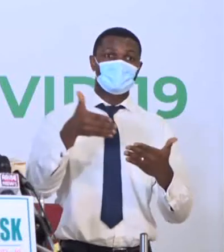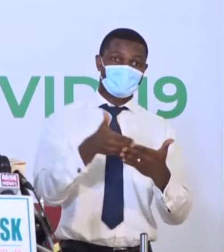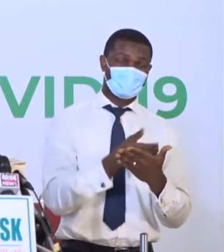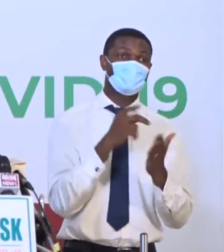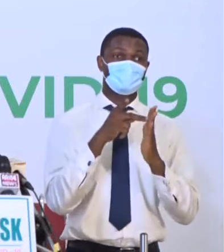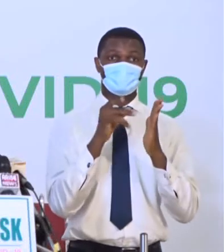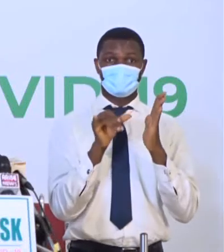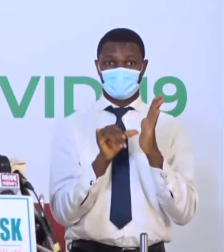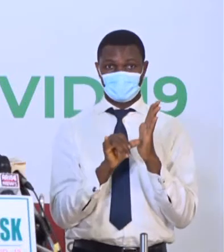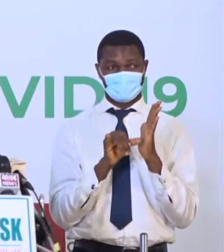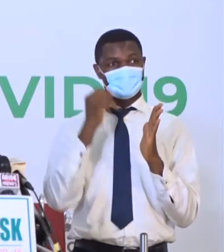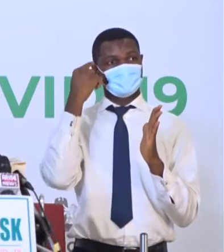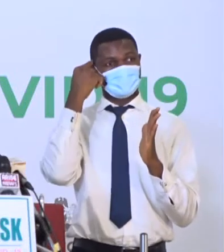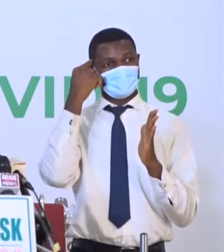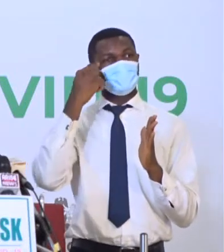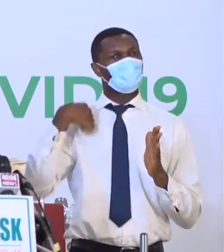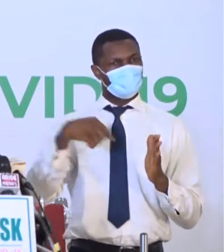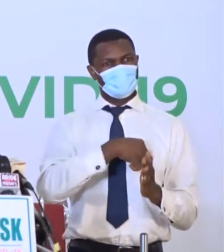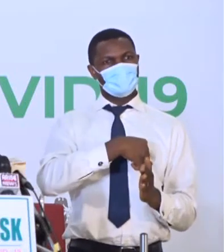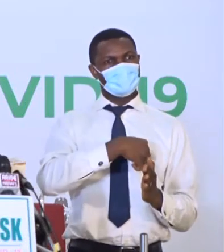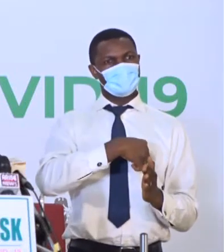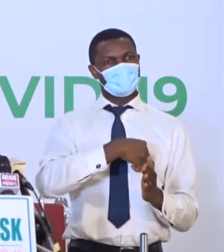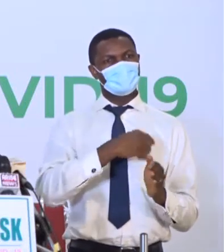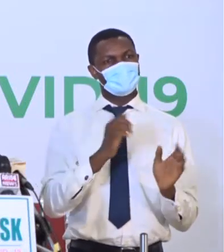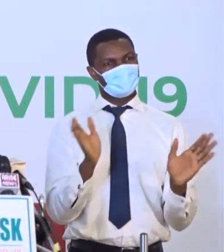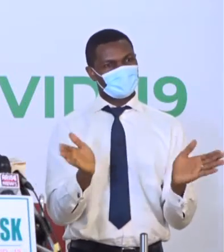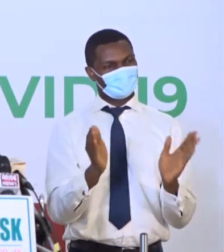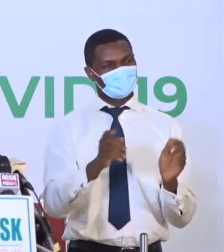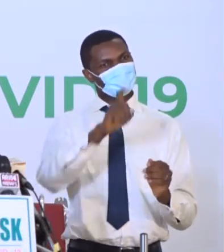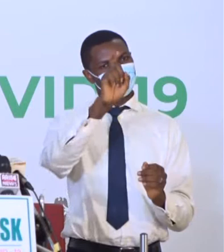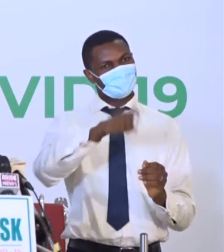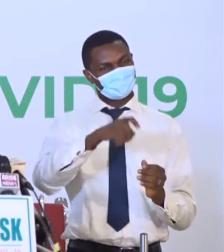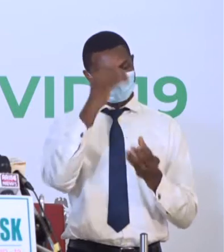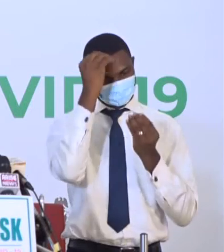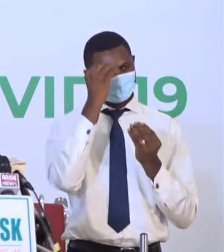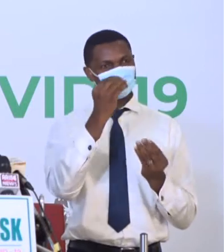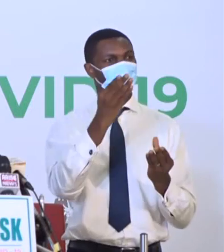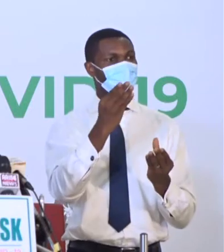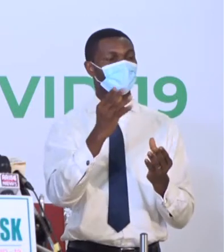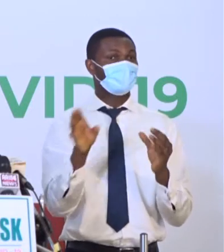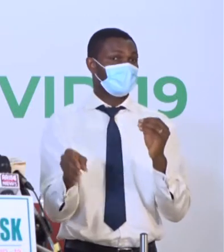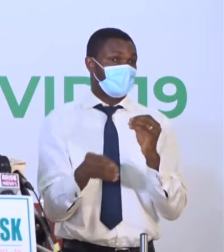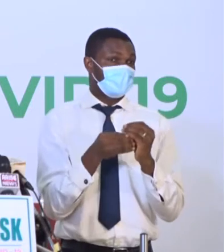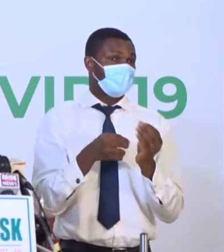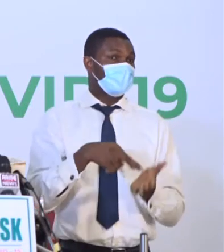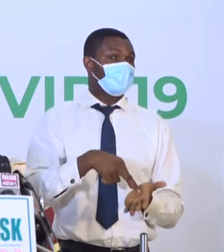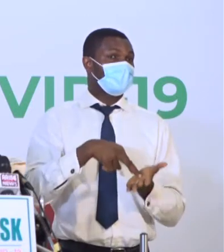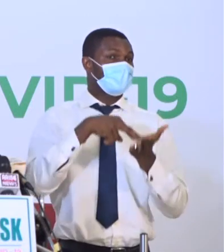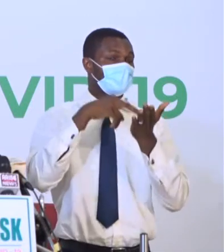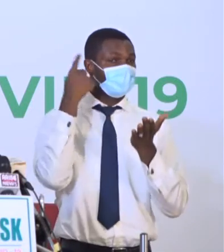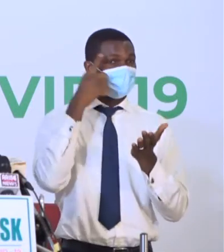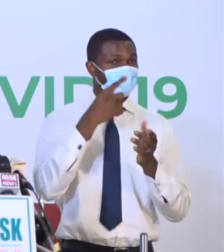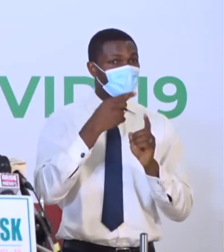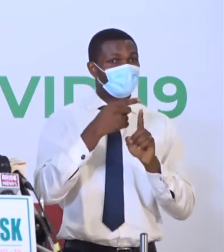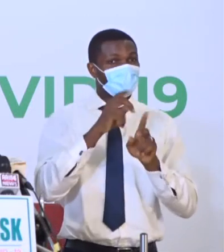Chairman of the Presidential Task Force on COVID-19, Mr. Boss Mustapha, says the pilot exercise on the use of rapid